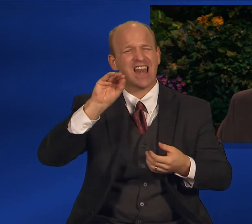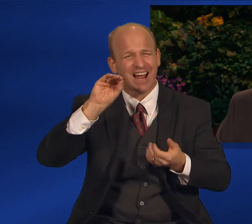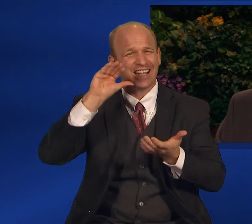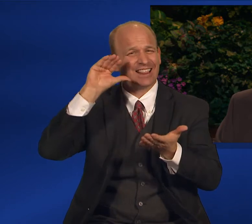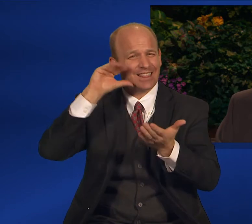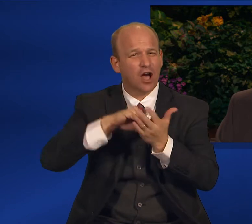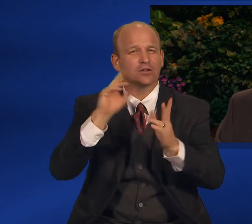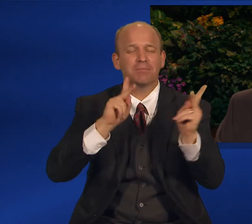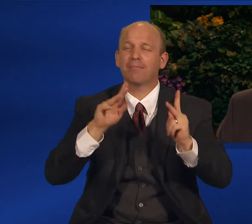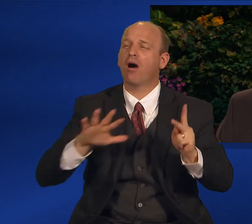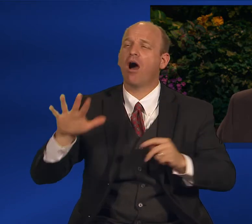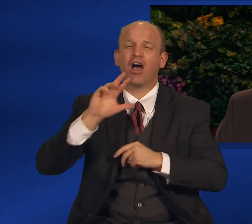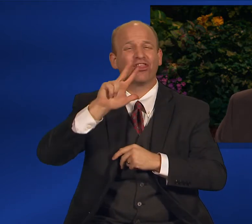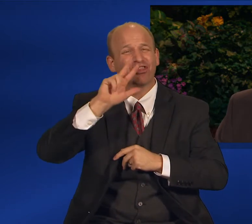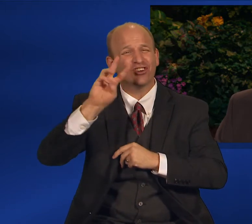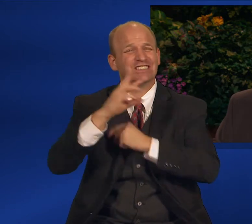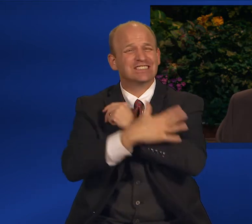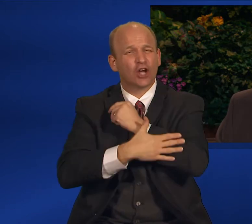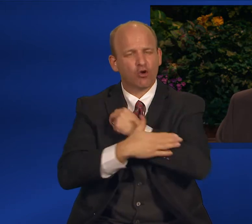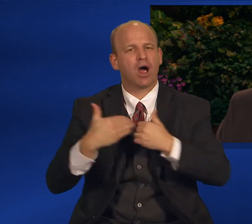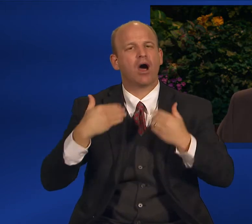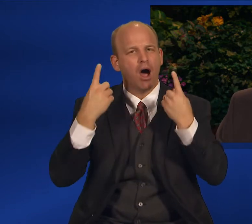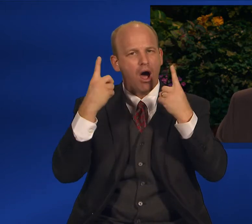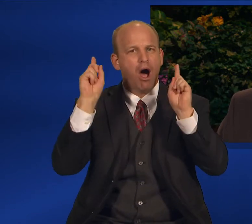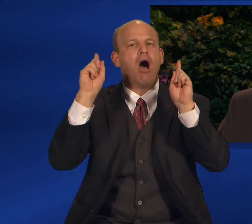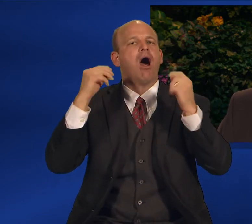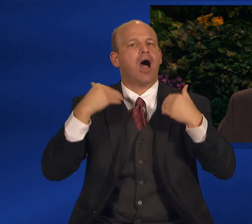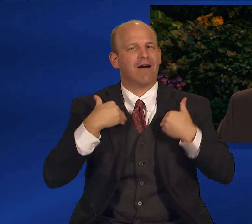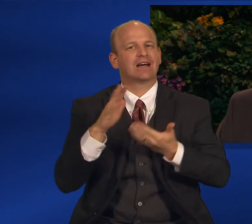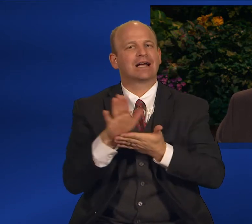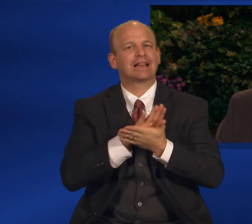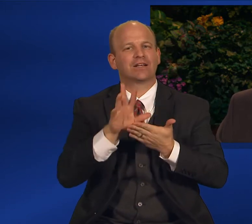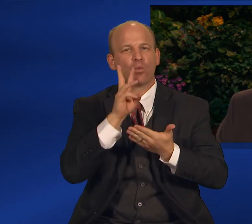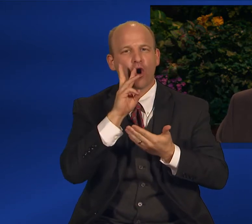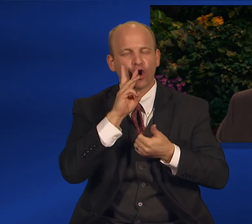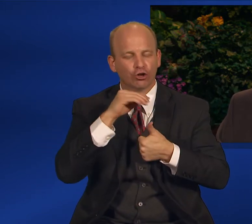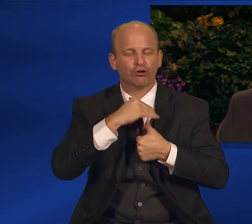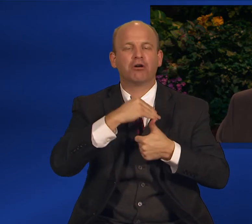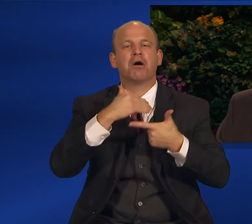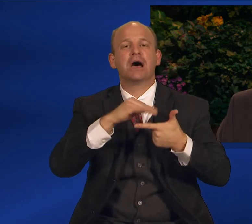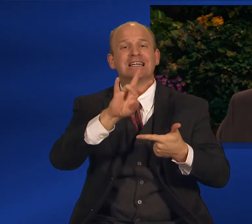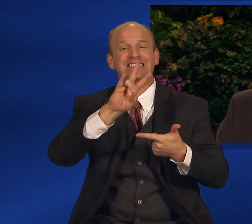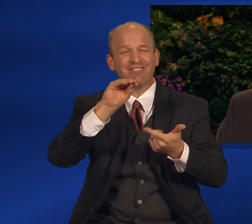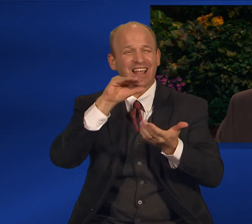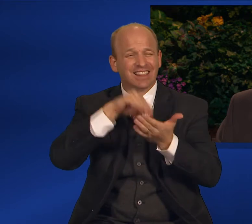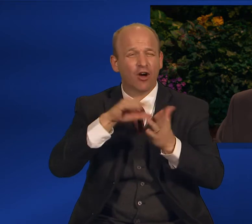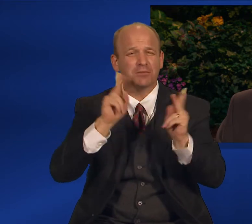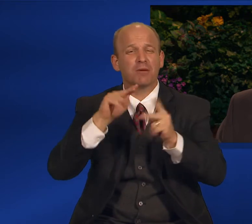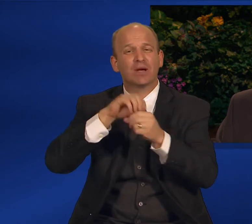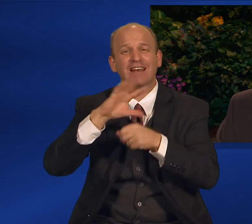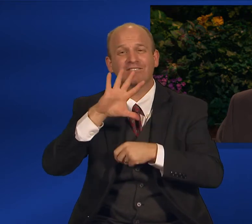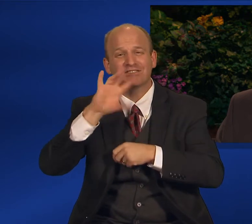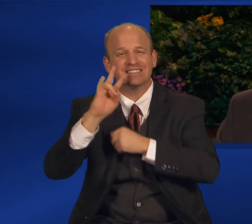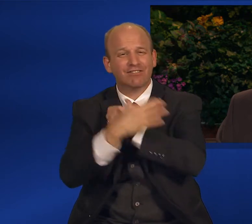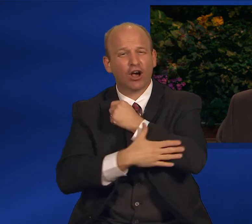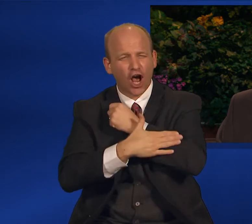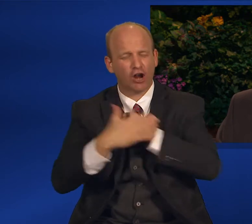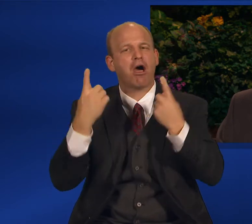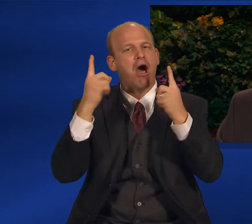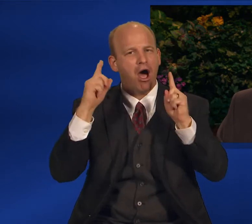36 countries have clean water. 70,000 people in 57 countries have wheelchairs.